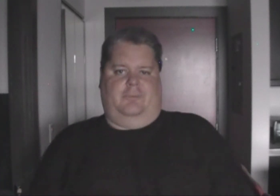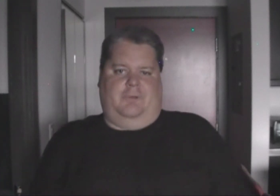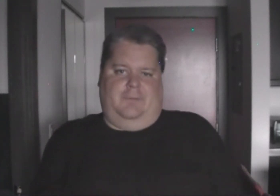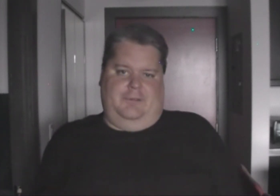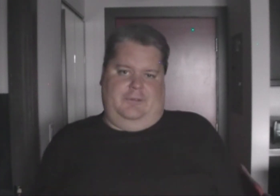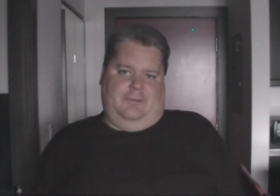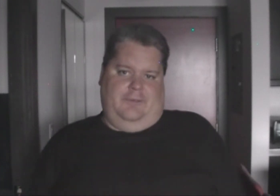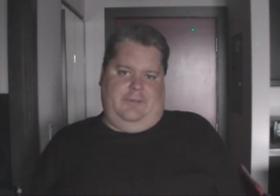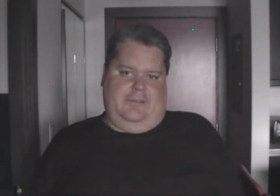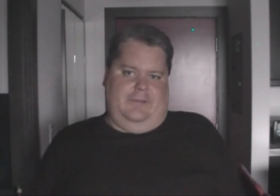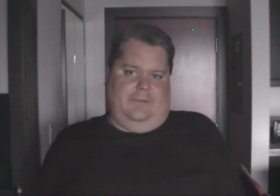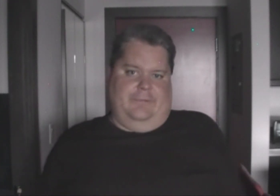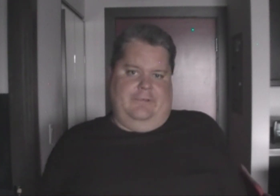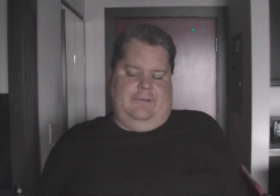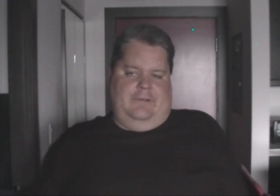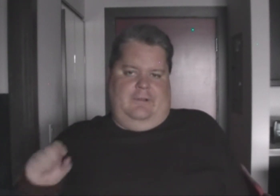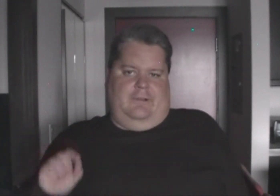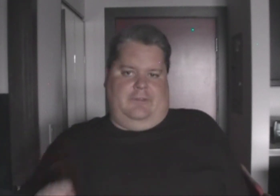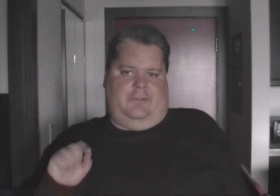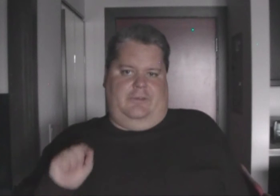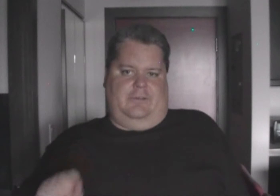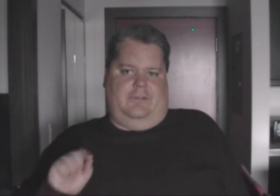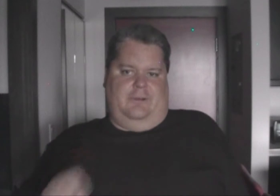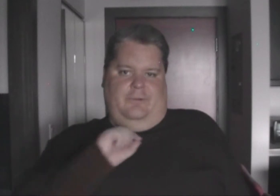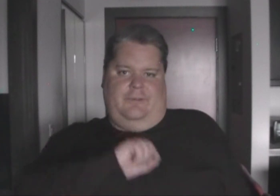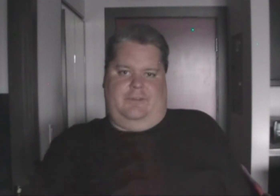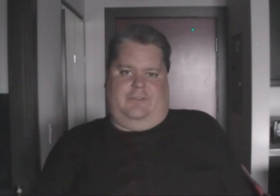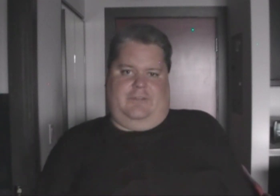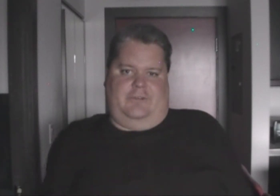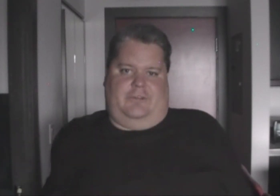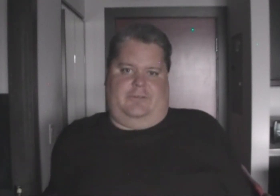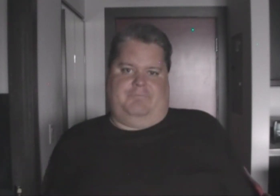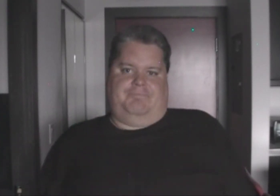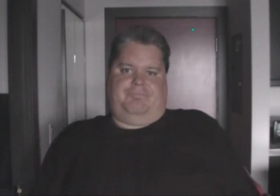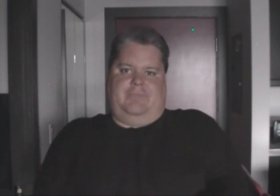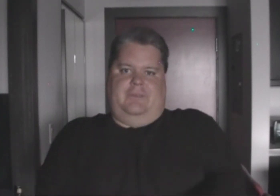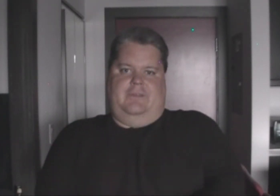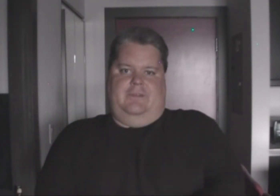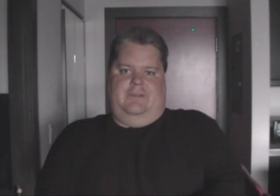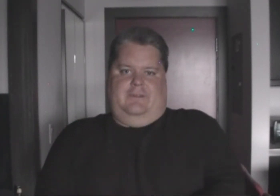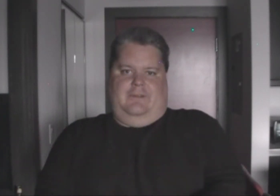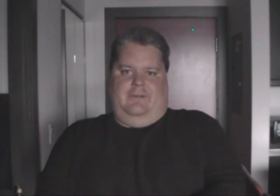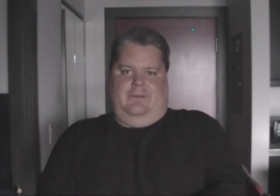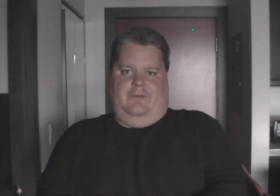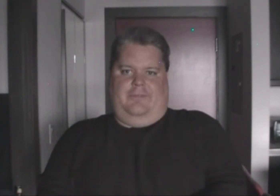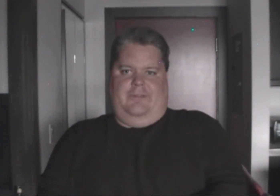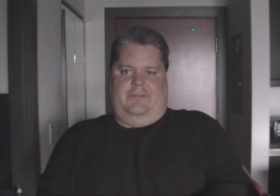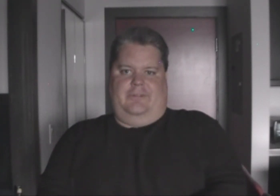probably sold to Nintendo lots of units alone, is Tetris. Good old Tetris.